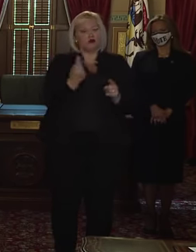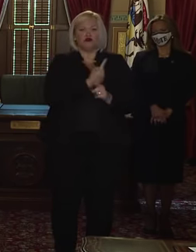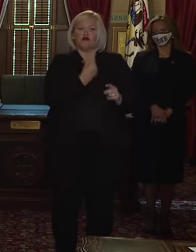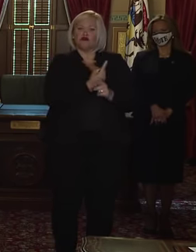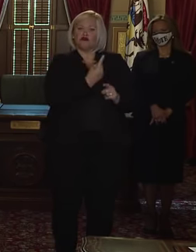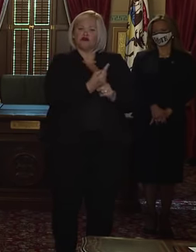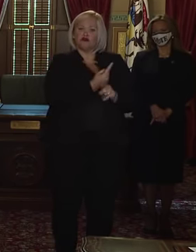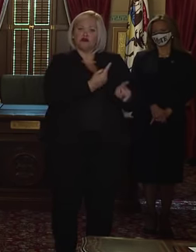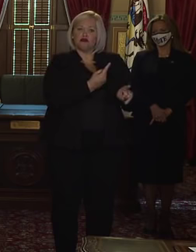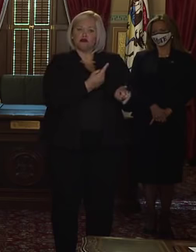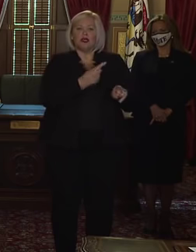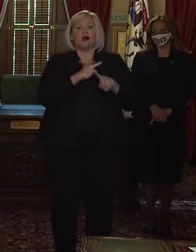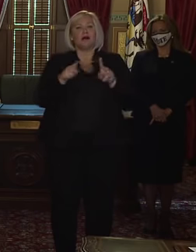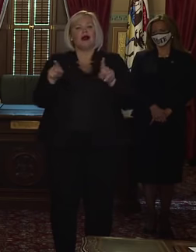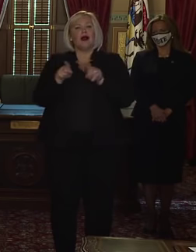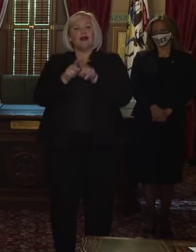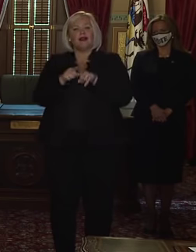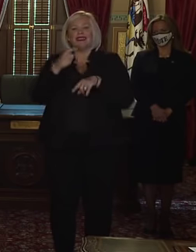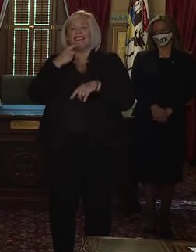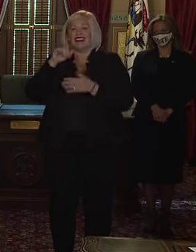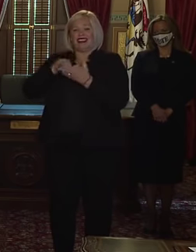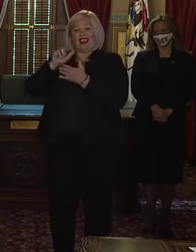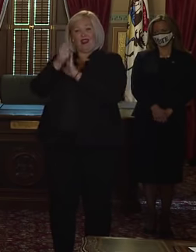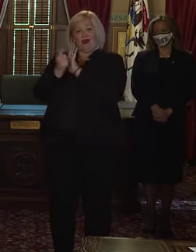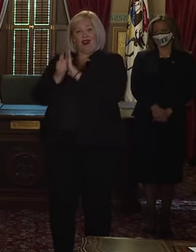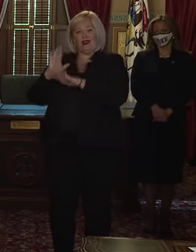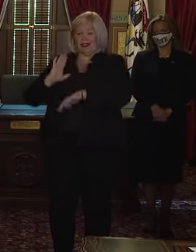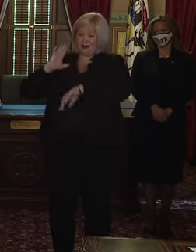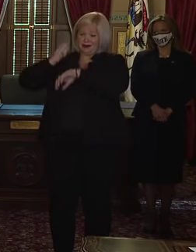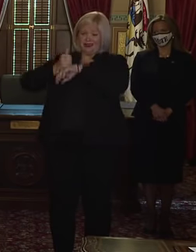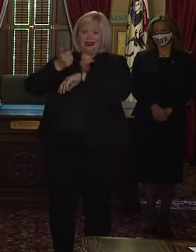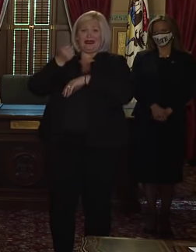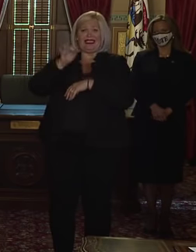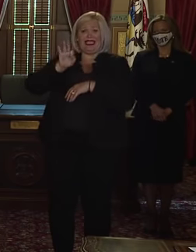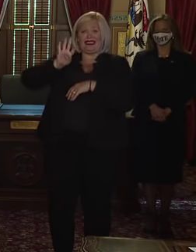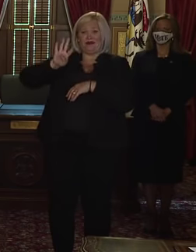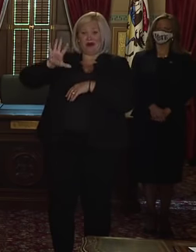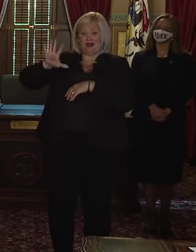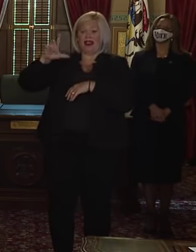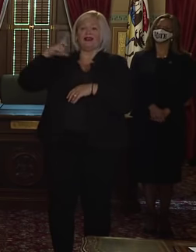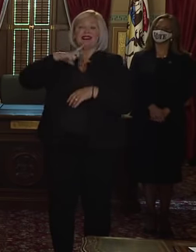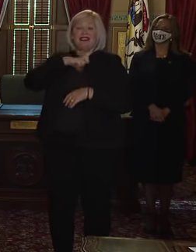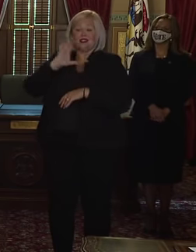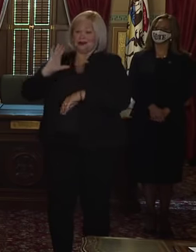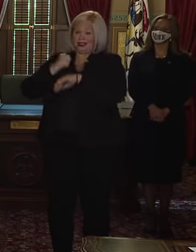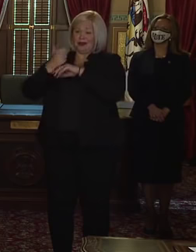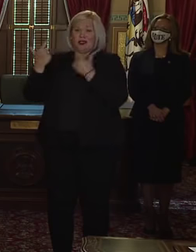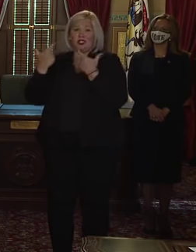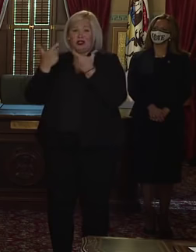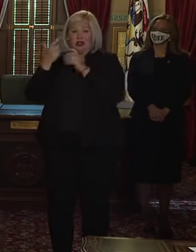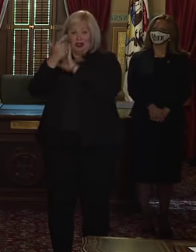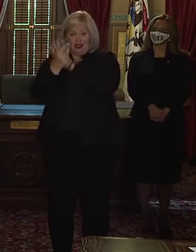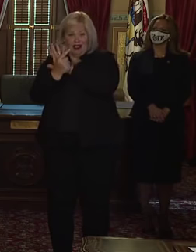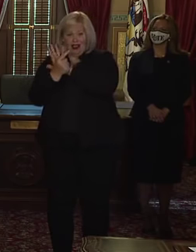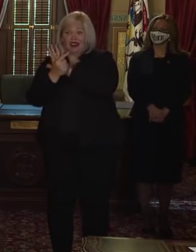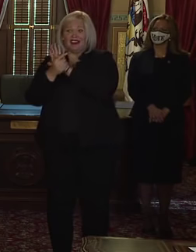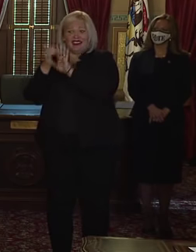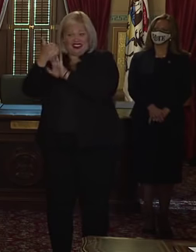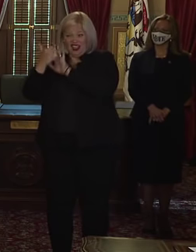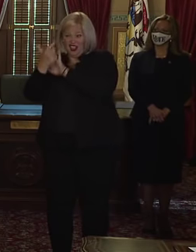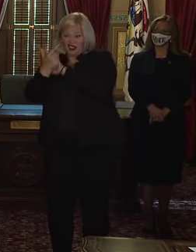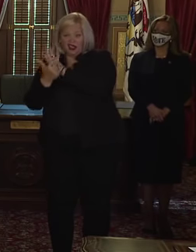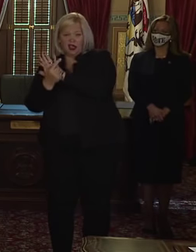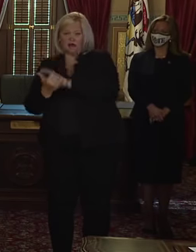What they also concluded was that in 1945, the legislature made a huge mistake and should not have